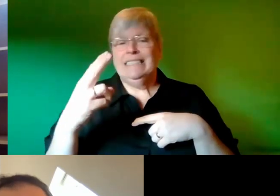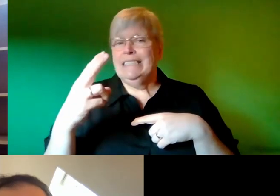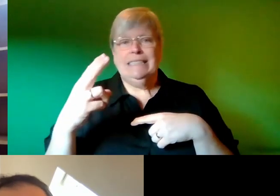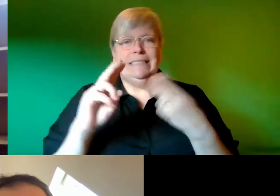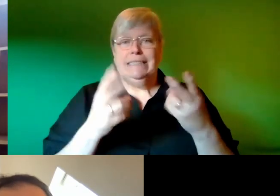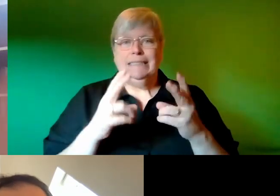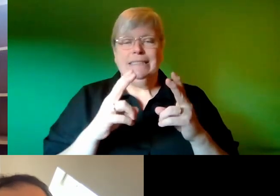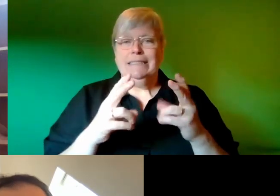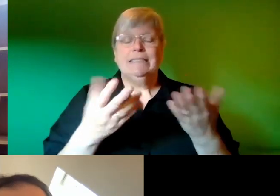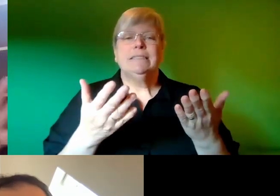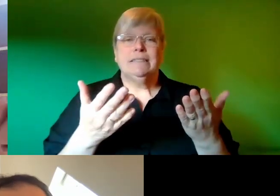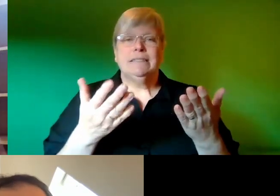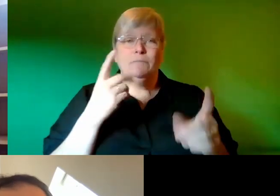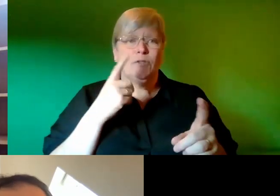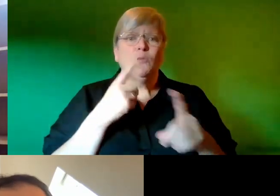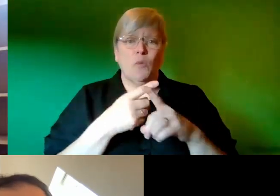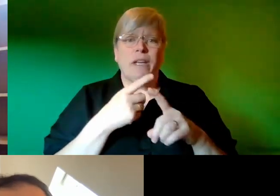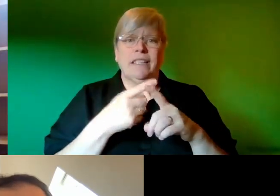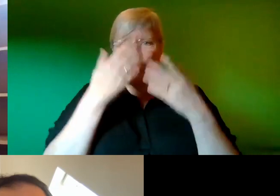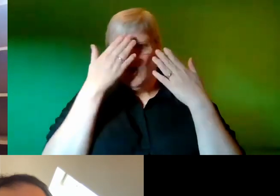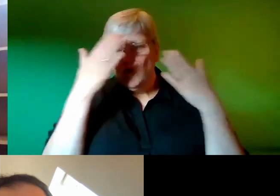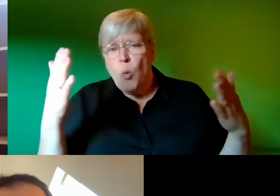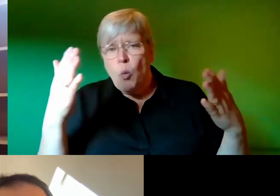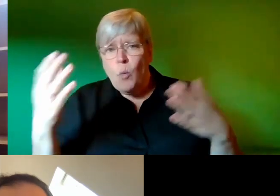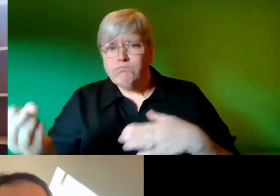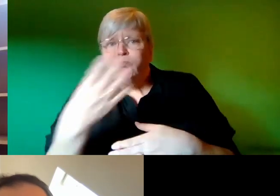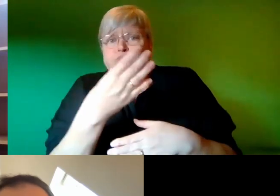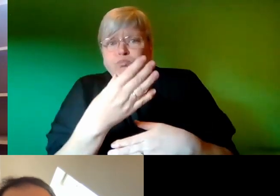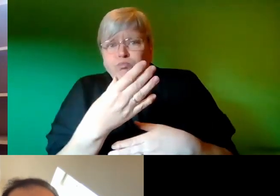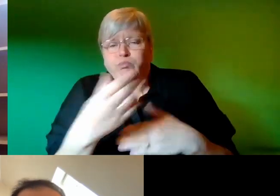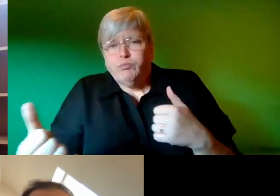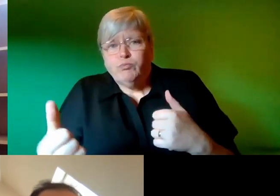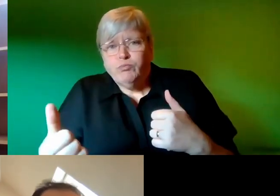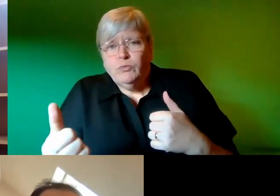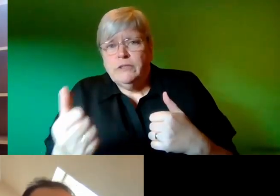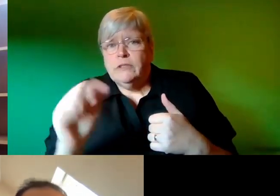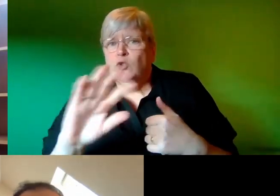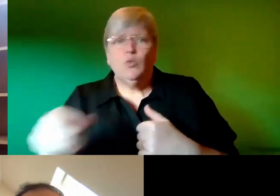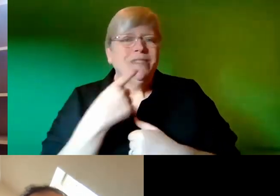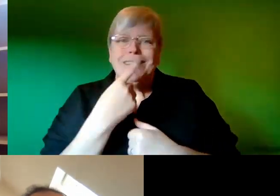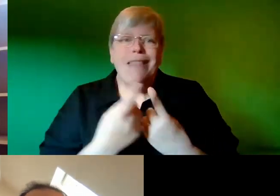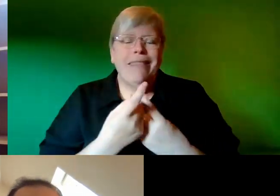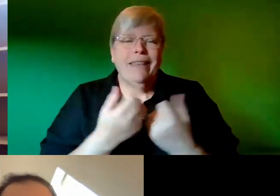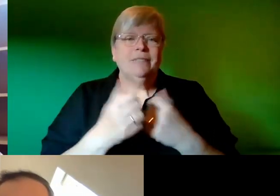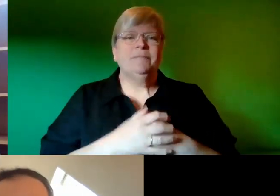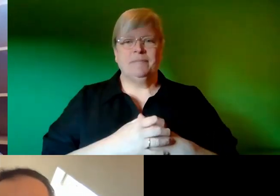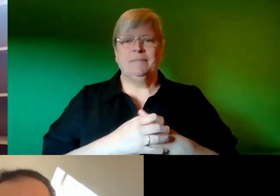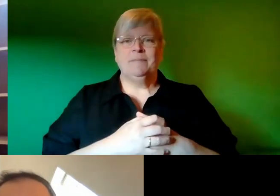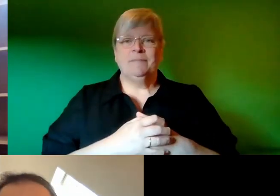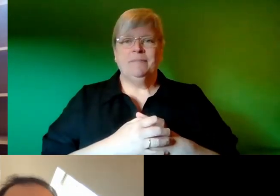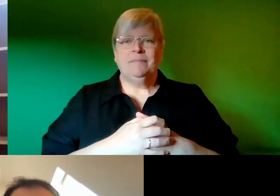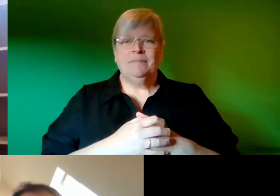do that so they just get a quick that was okay give them a quick flash and just just get them excited about buying it all right